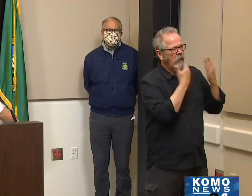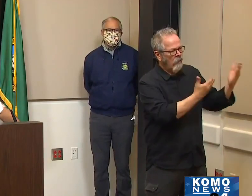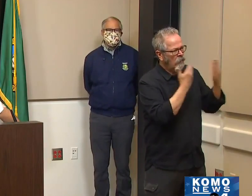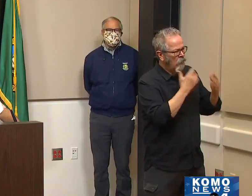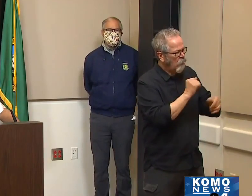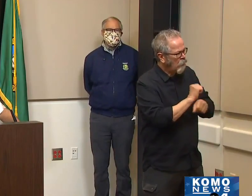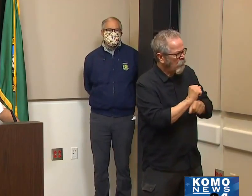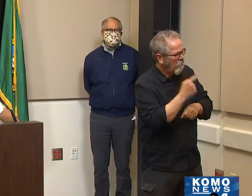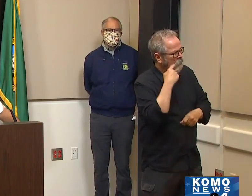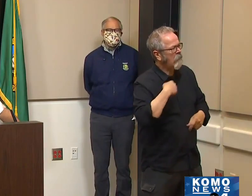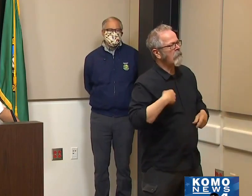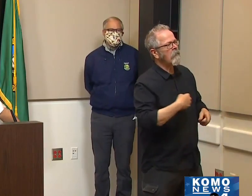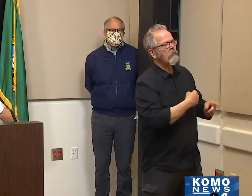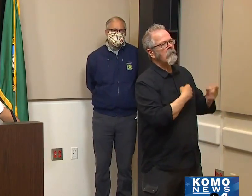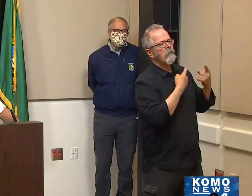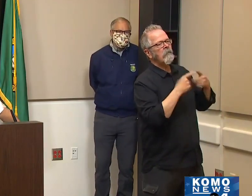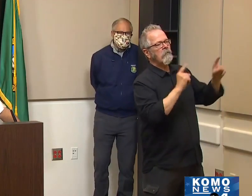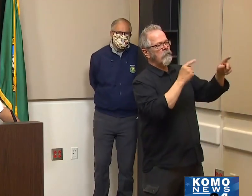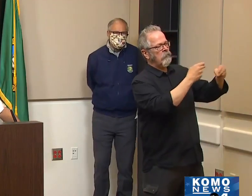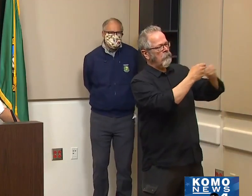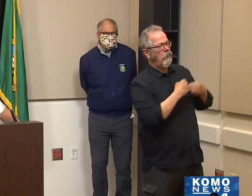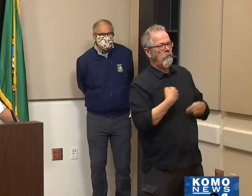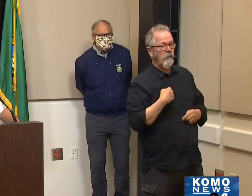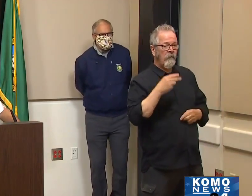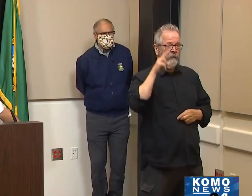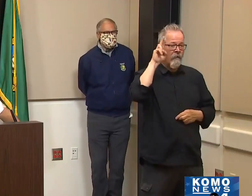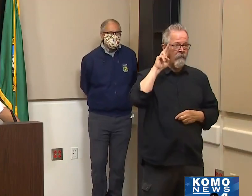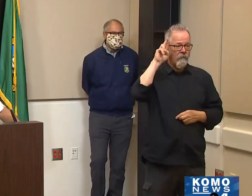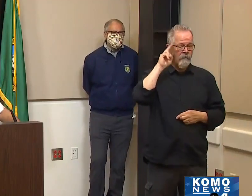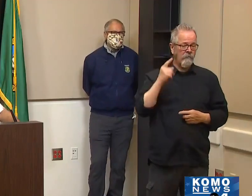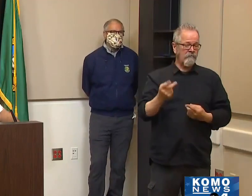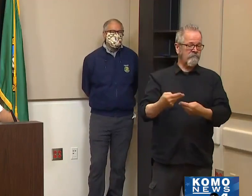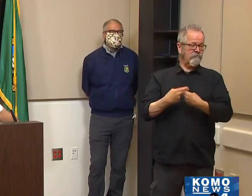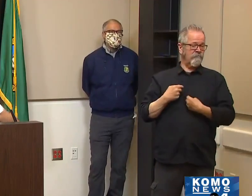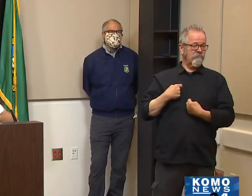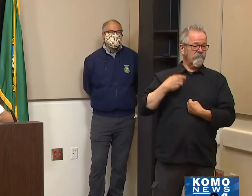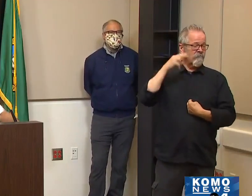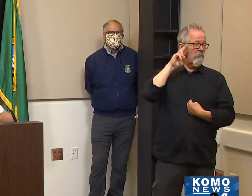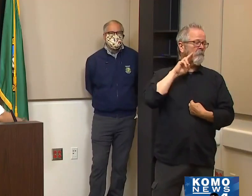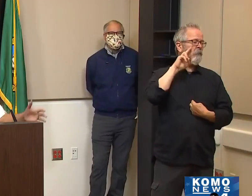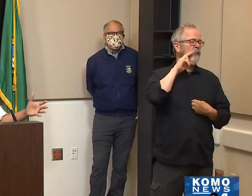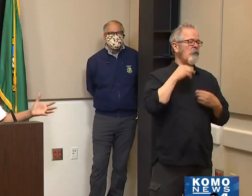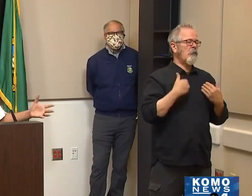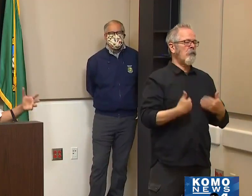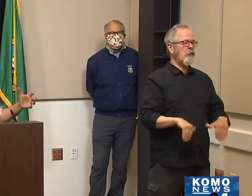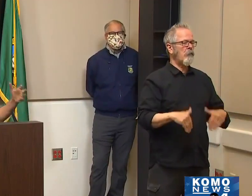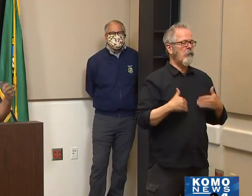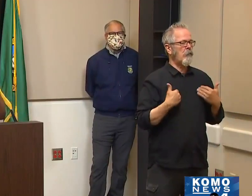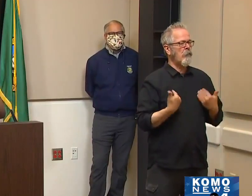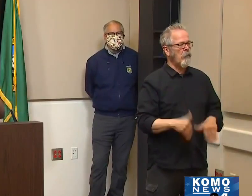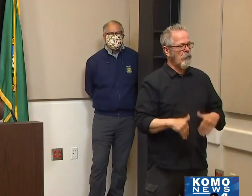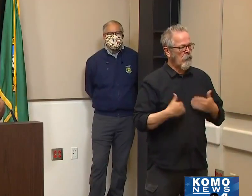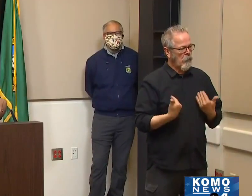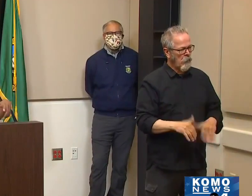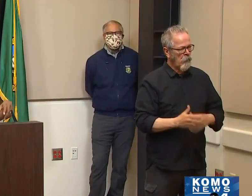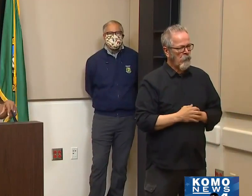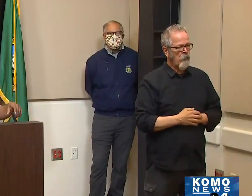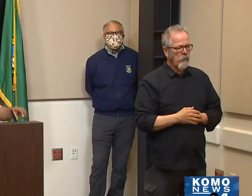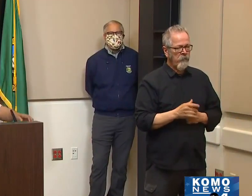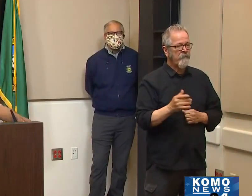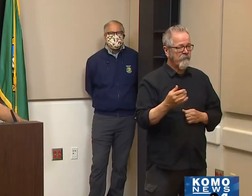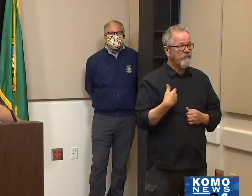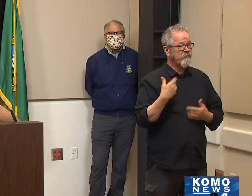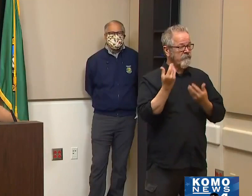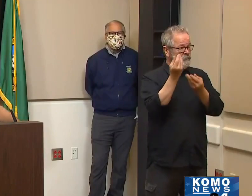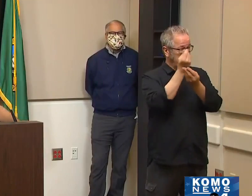And they were celebrating because they were watching. So when incidences like this happen, when we have these professionals come on, they